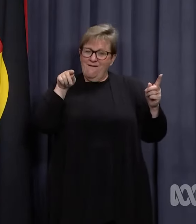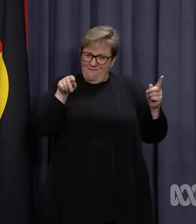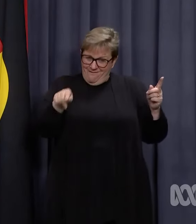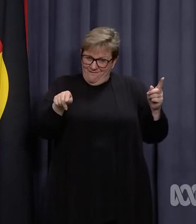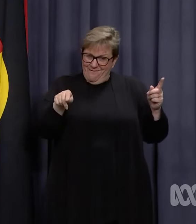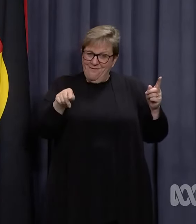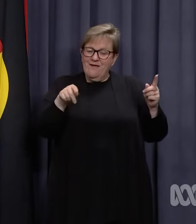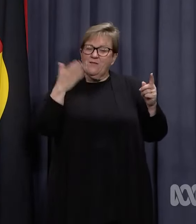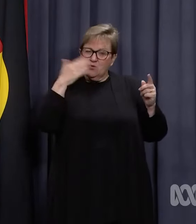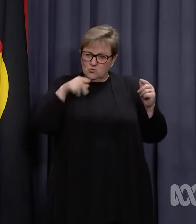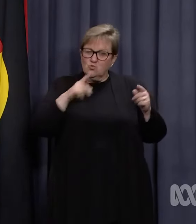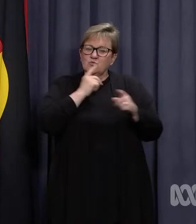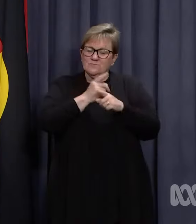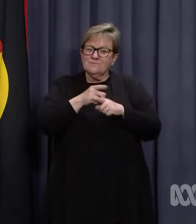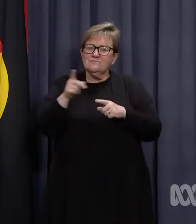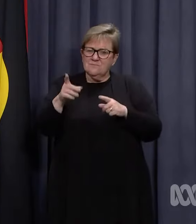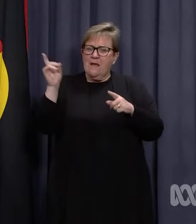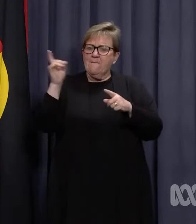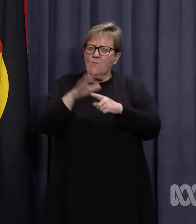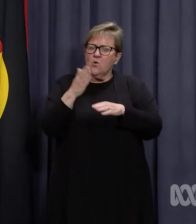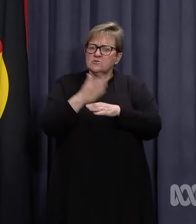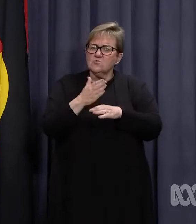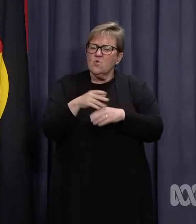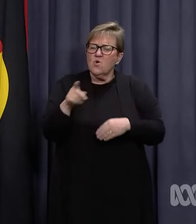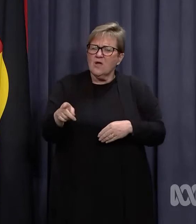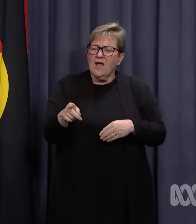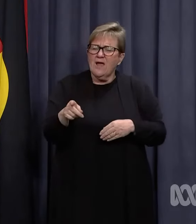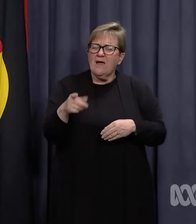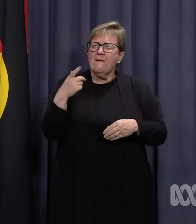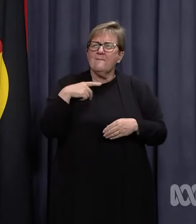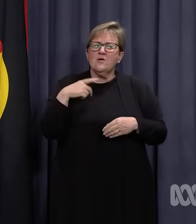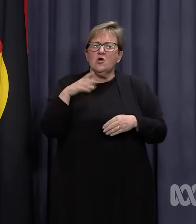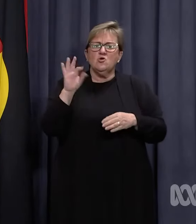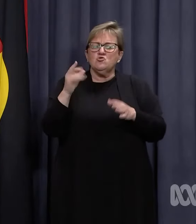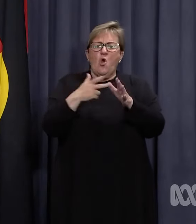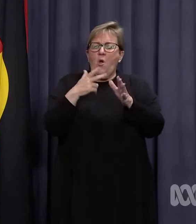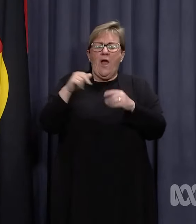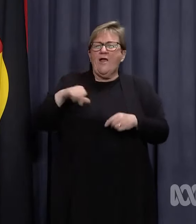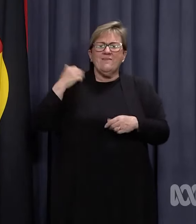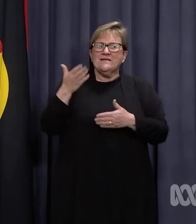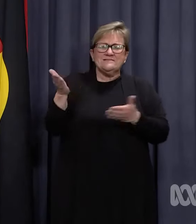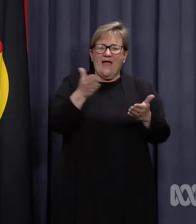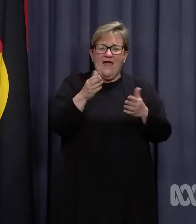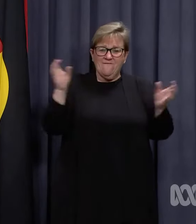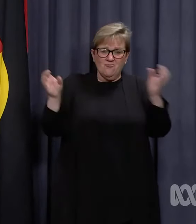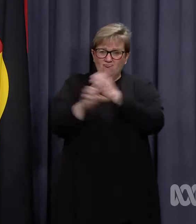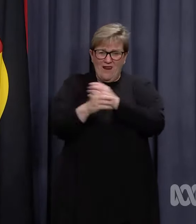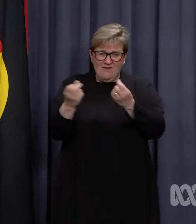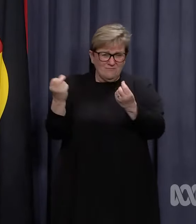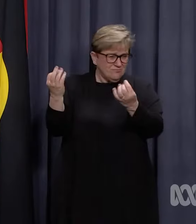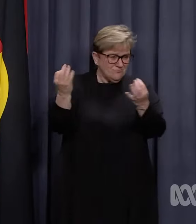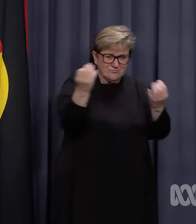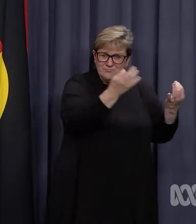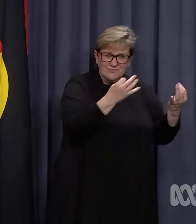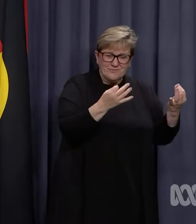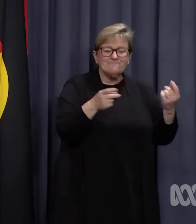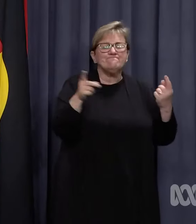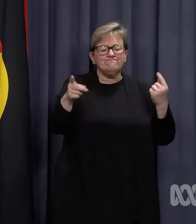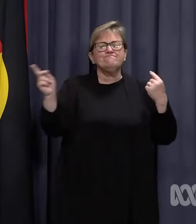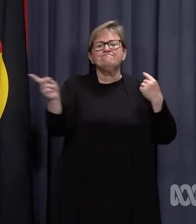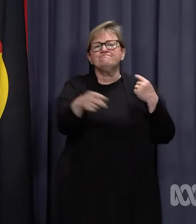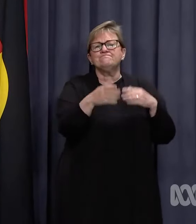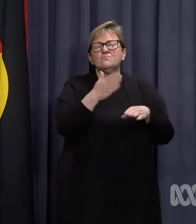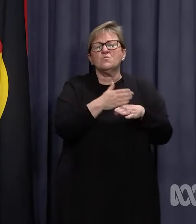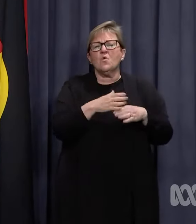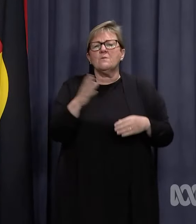by their school as a critical worker when there is no other staff member or relief worker to perform their duties.